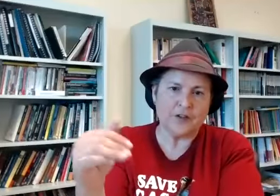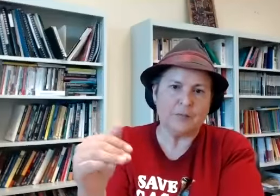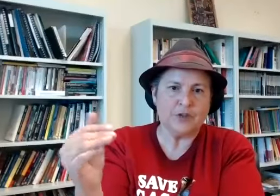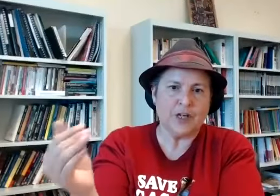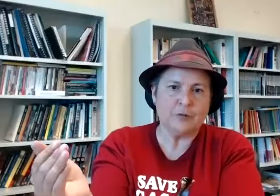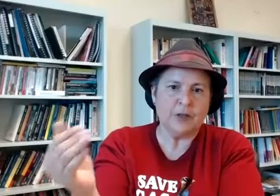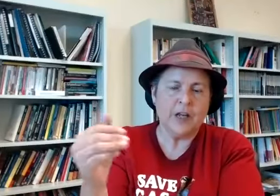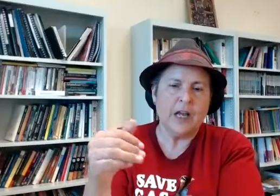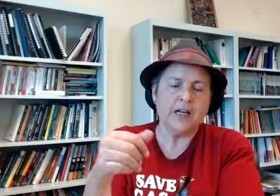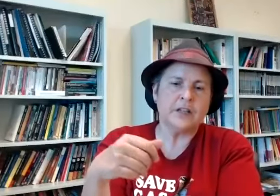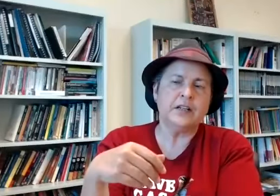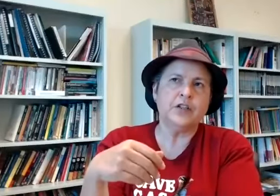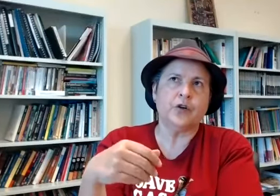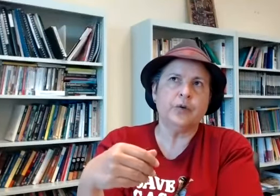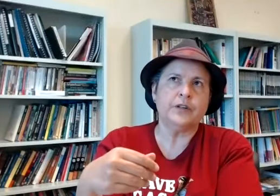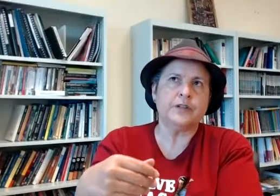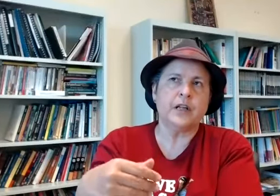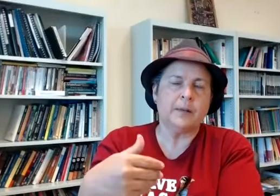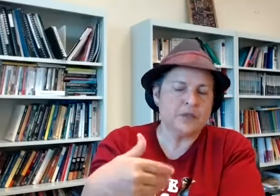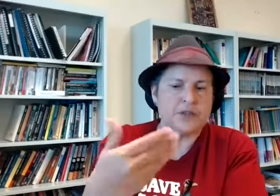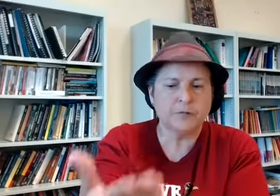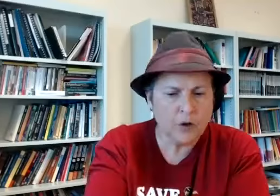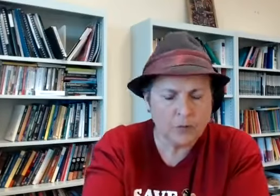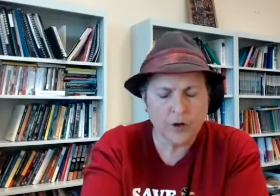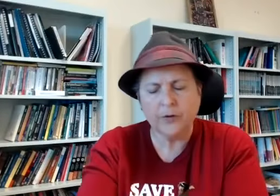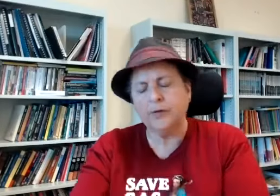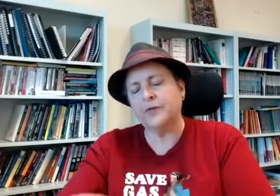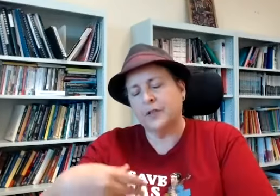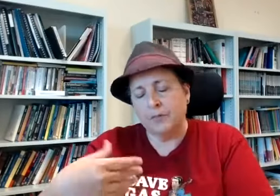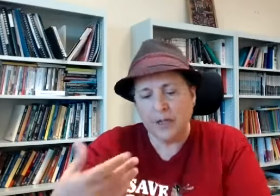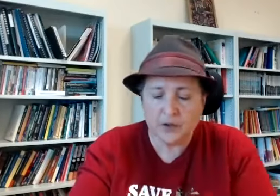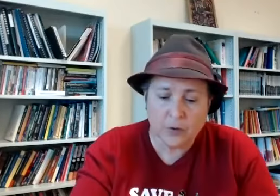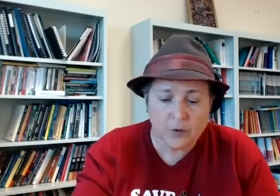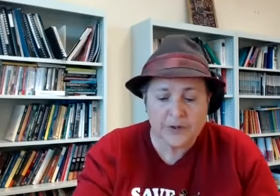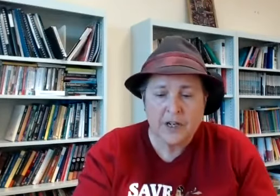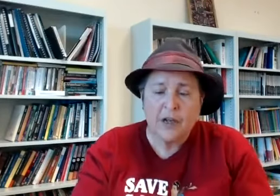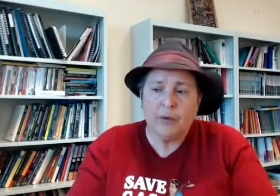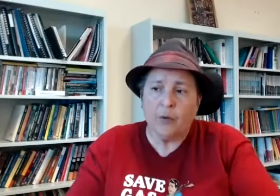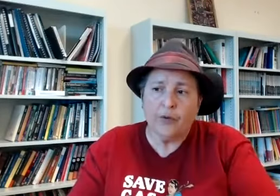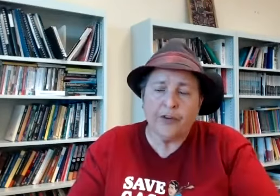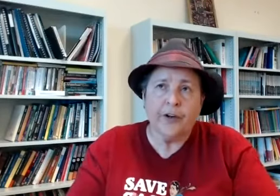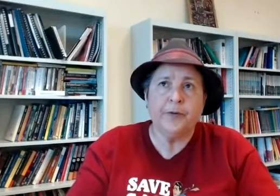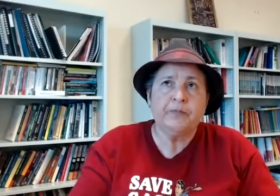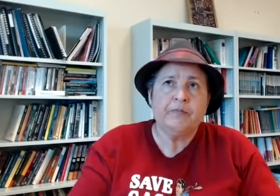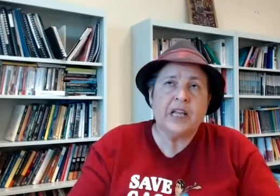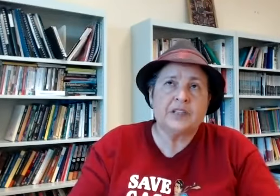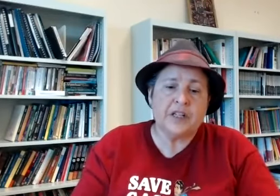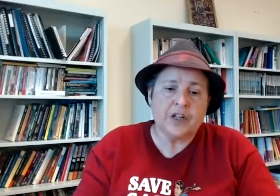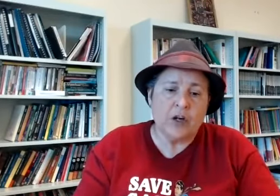at some stage and you know it's absence of role models and mentors but also it's it's kind of